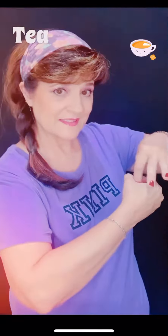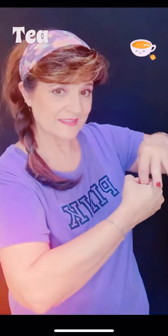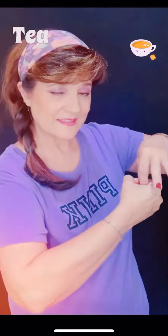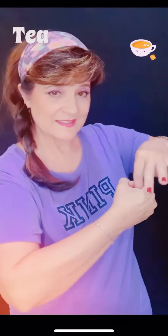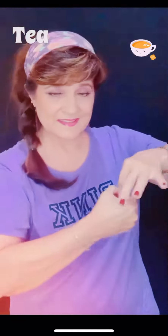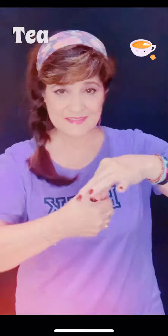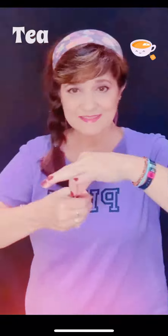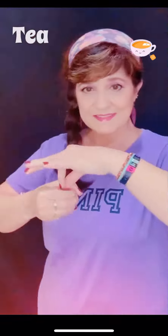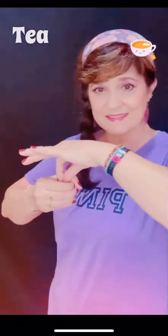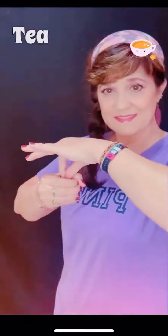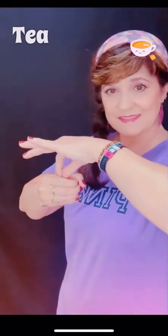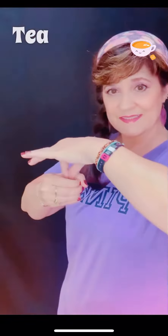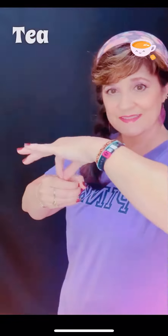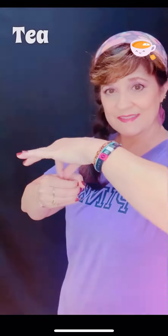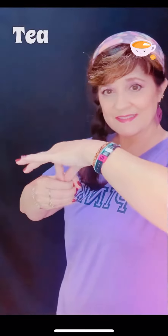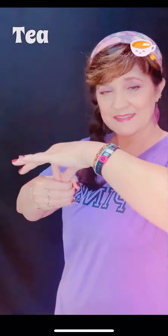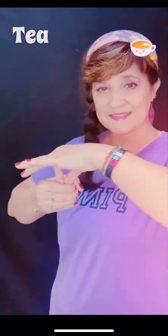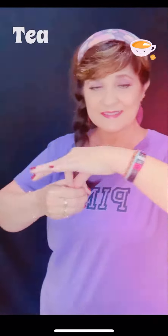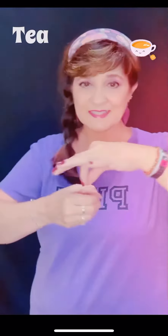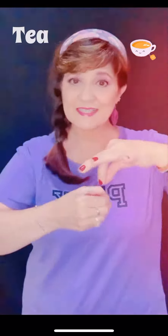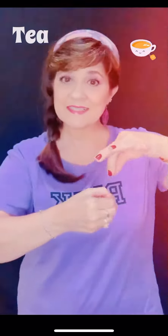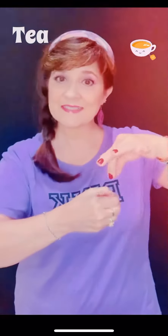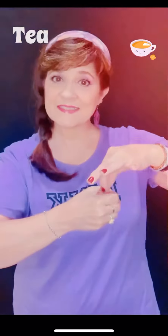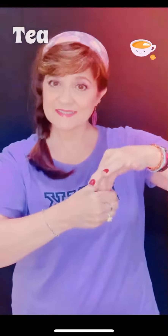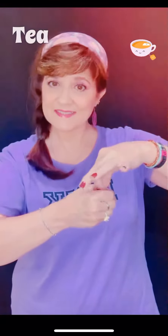If you learn to kiss the very known